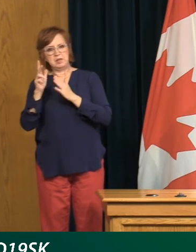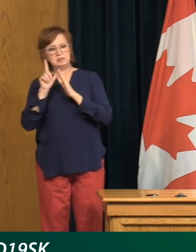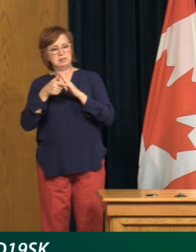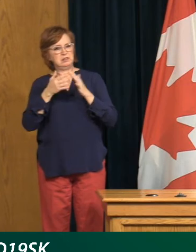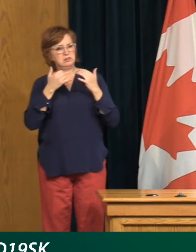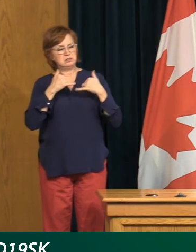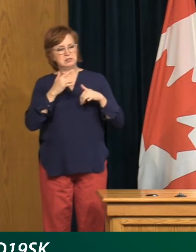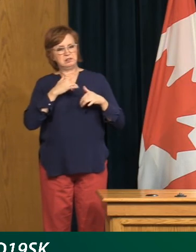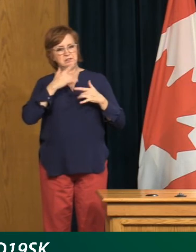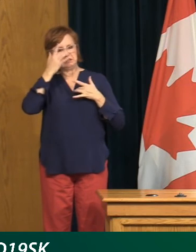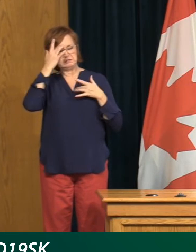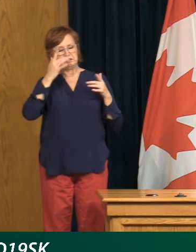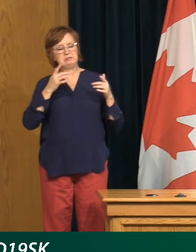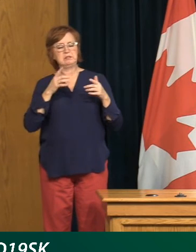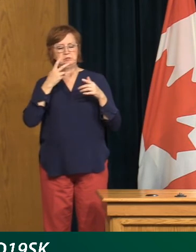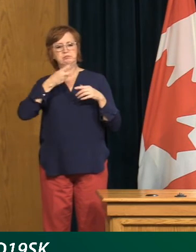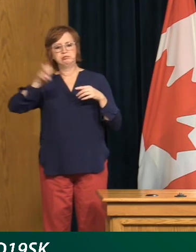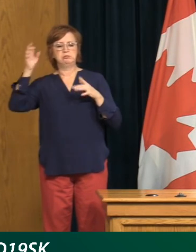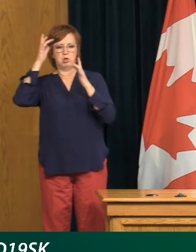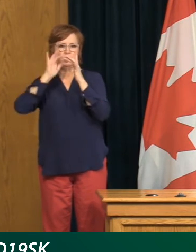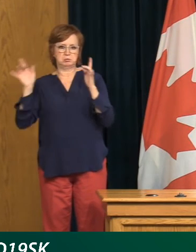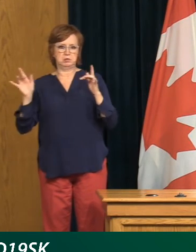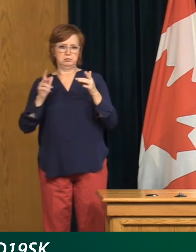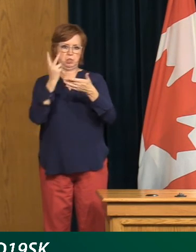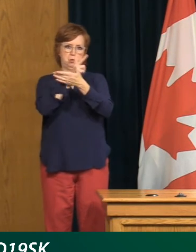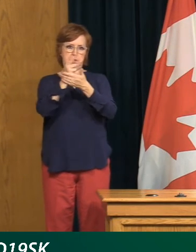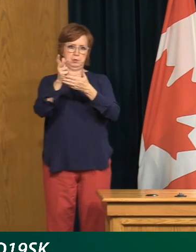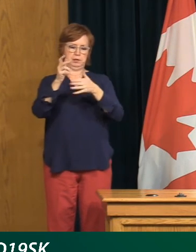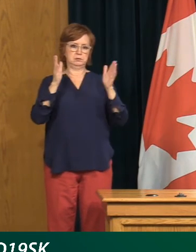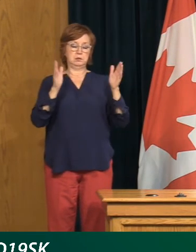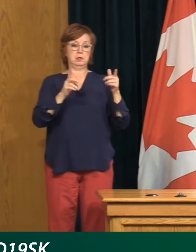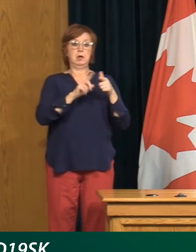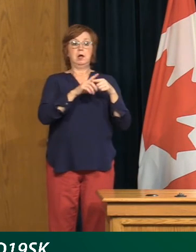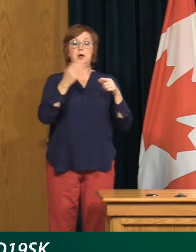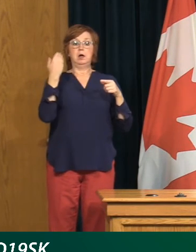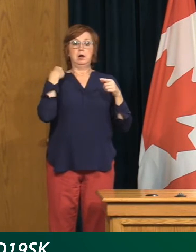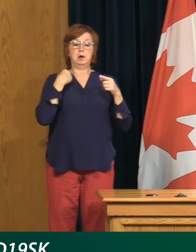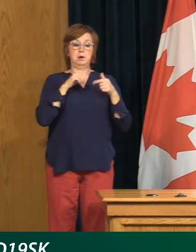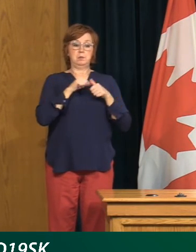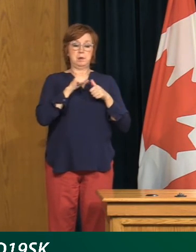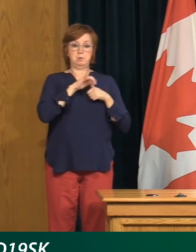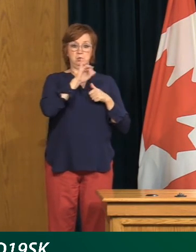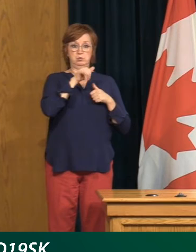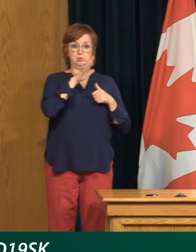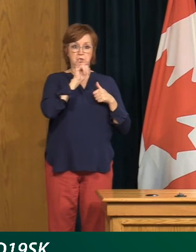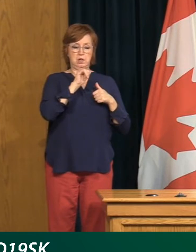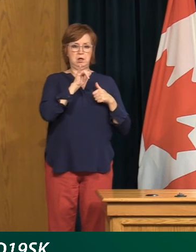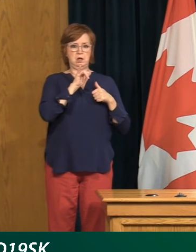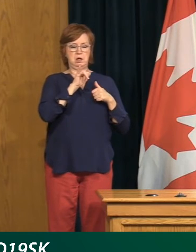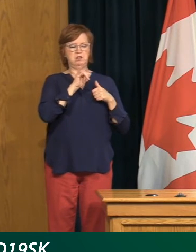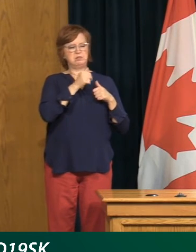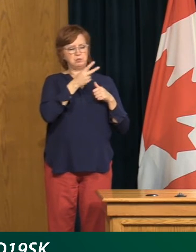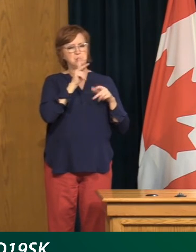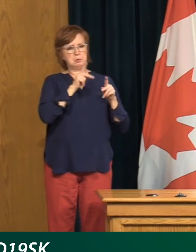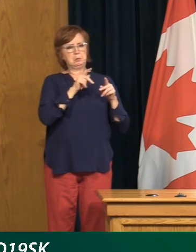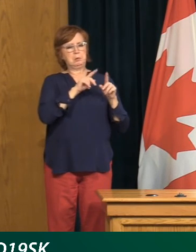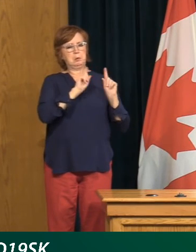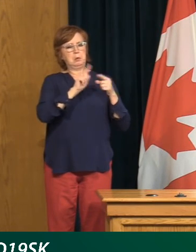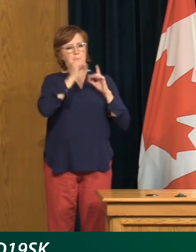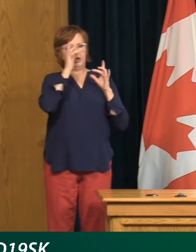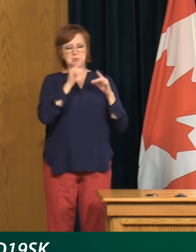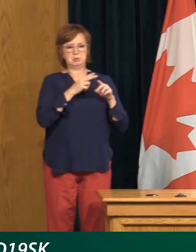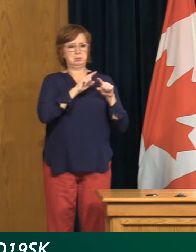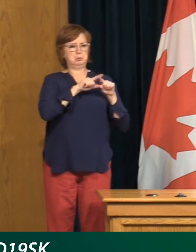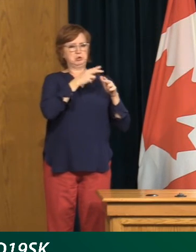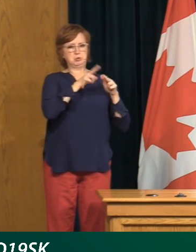where we saw our peaks on July 28th, very few people were hospitalized. And if they were hospitalized, they weren't ventilated and they were in hospital for a short period of time.